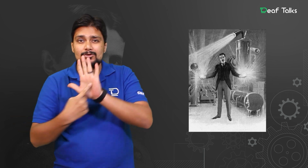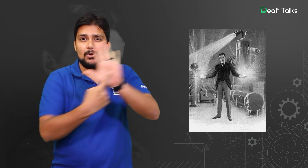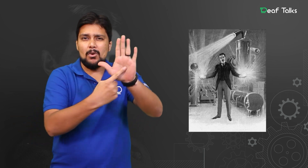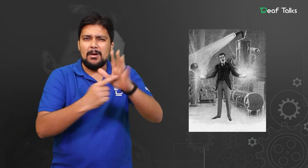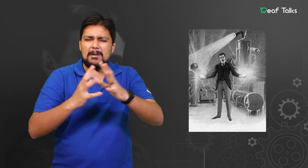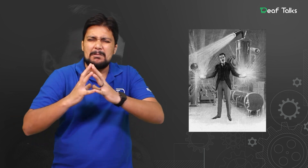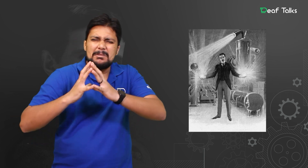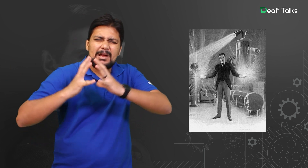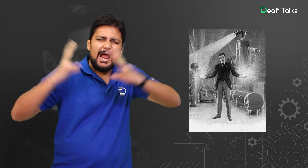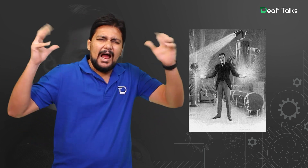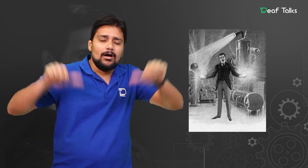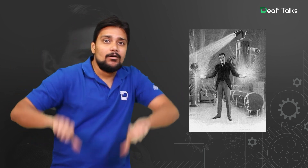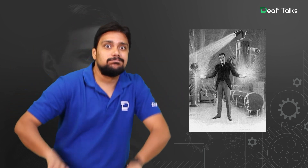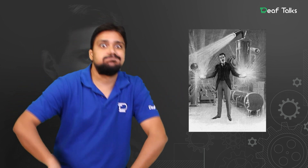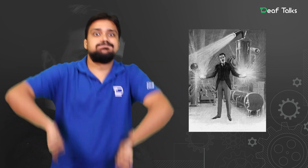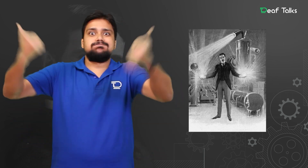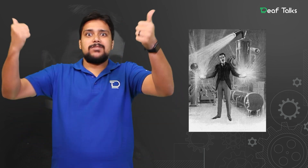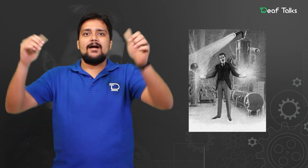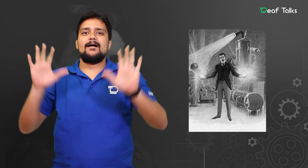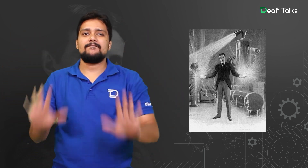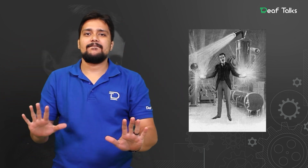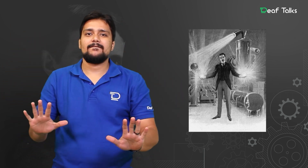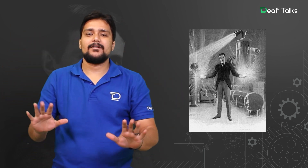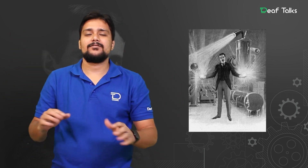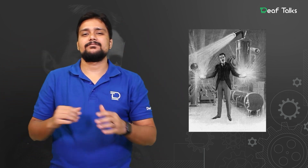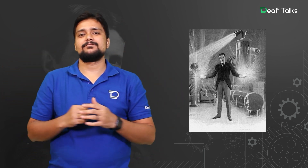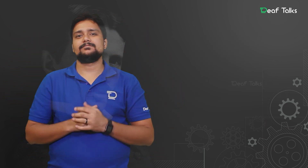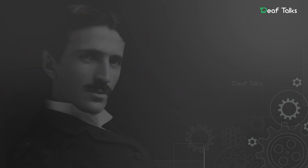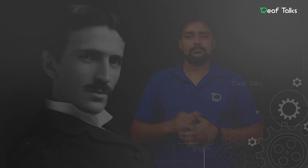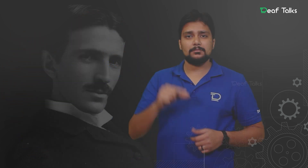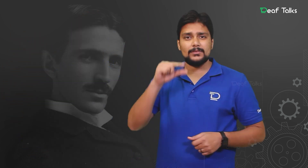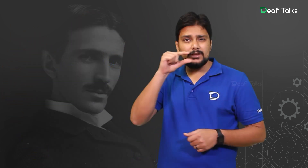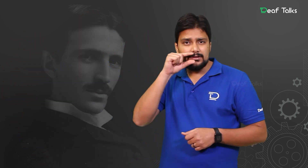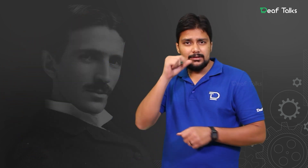anniversary of year.